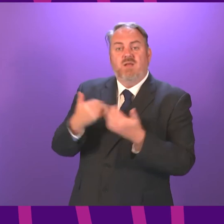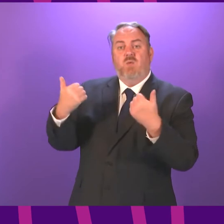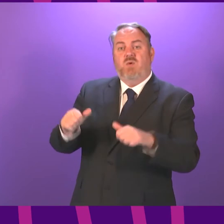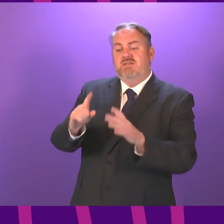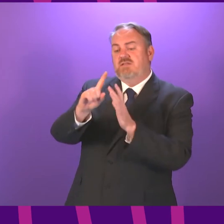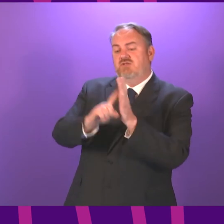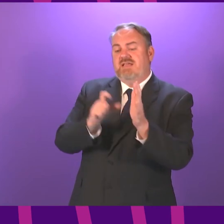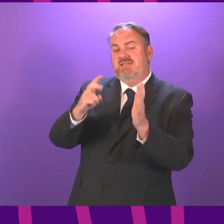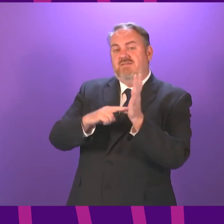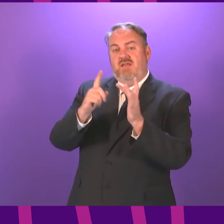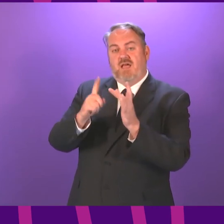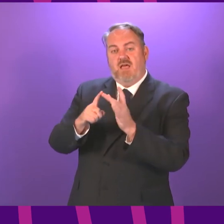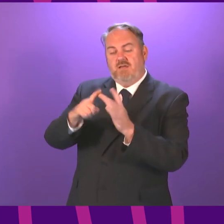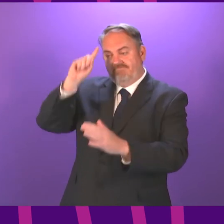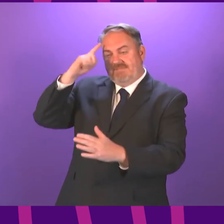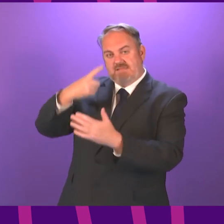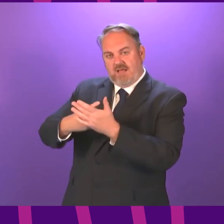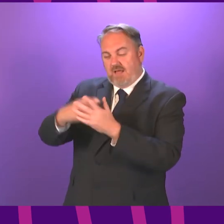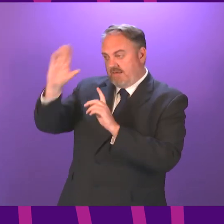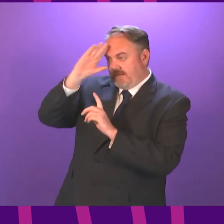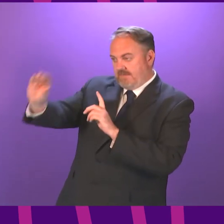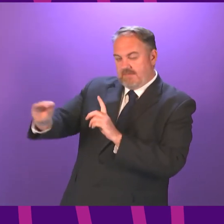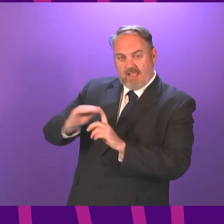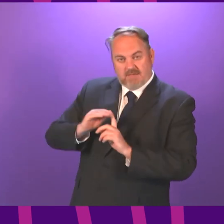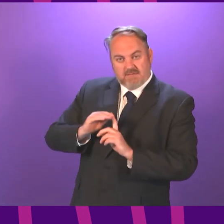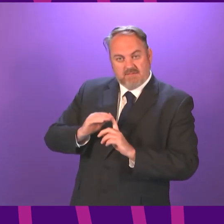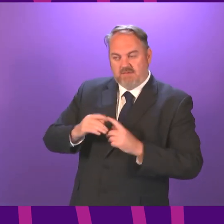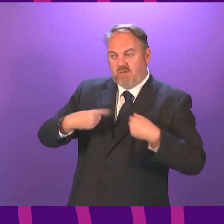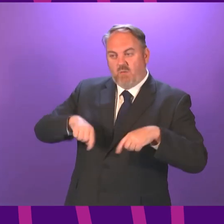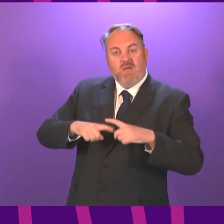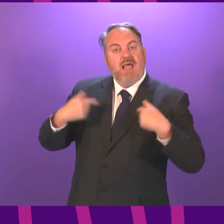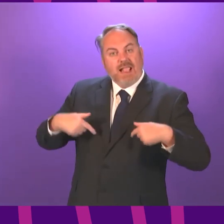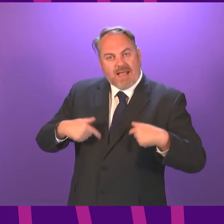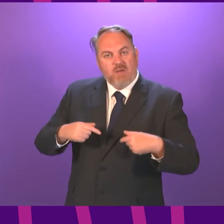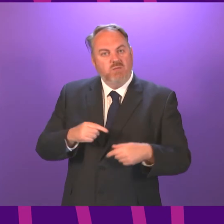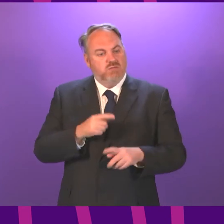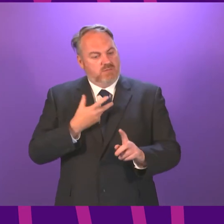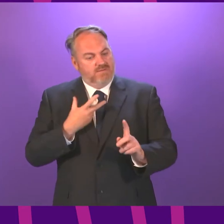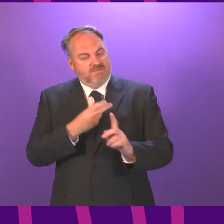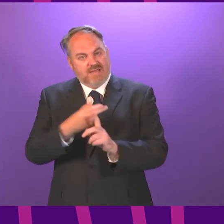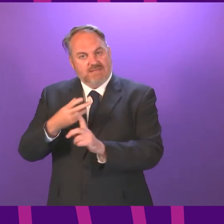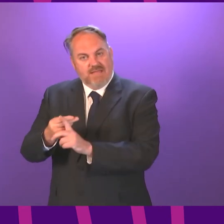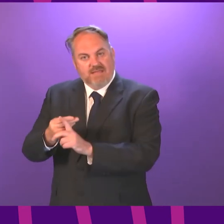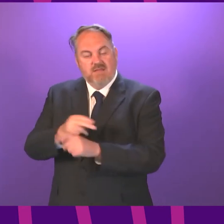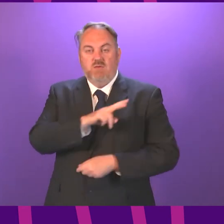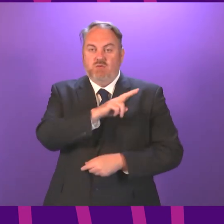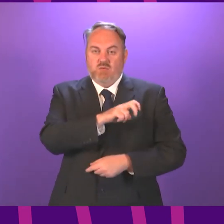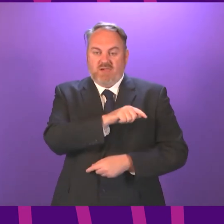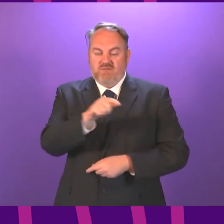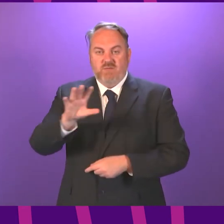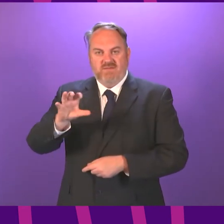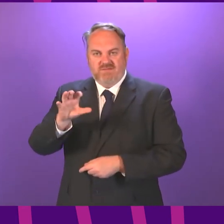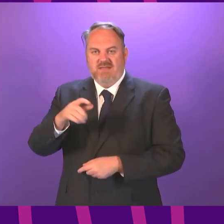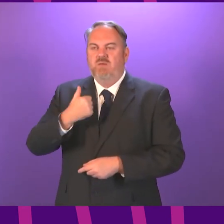make their recommendations on the safety of this use for 12 to 15 year olds, we're able to make swift progress so that young